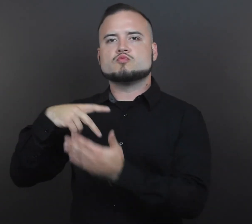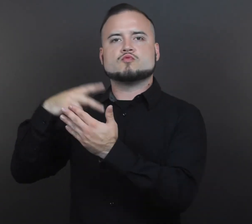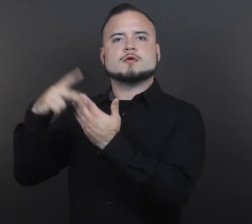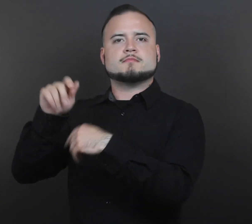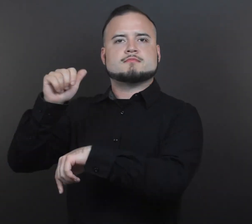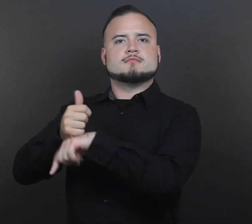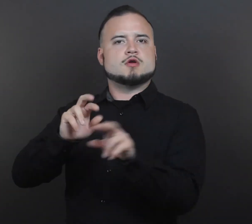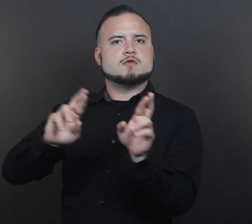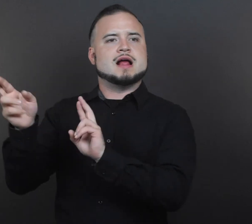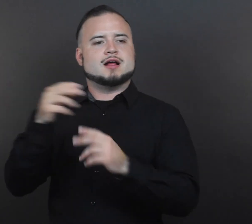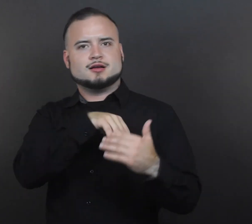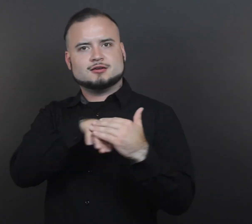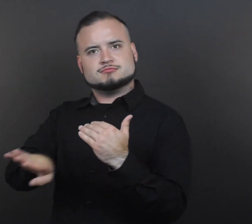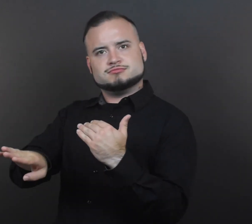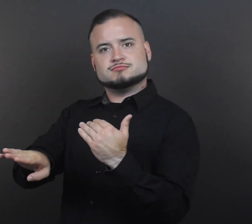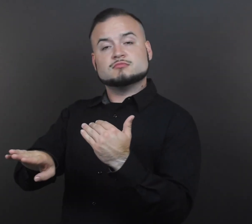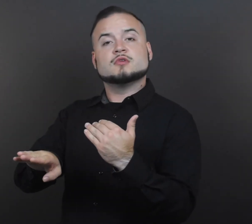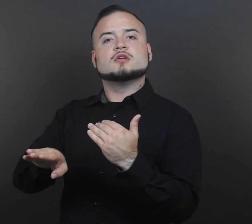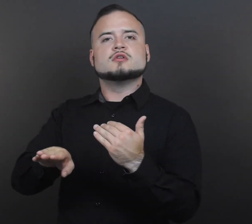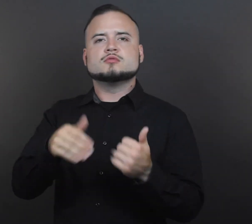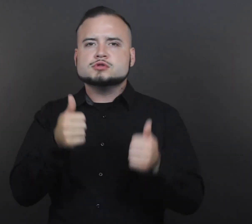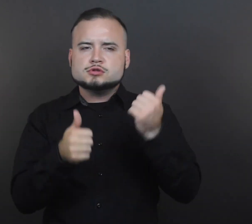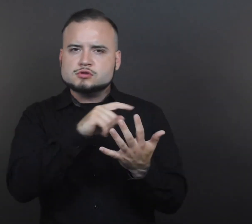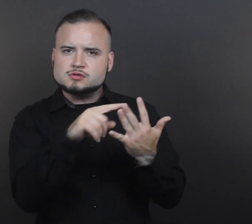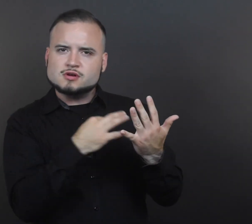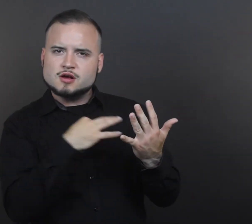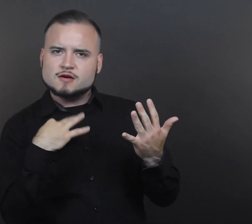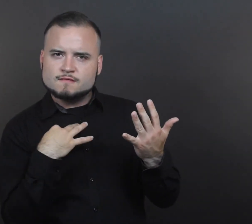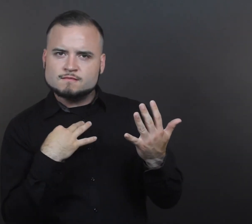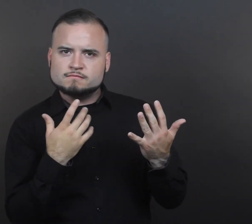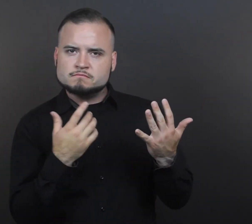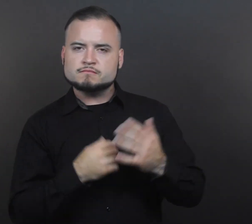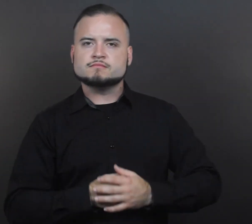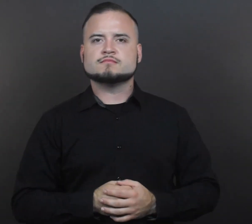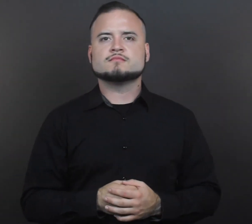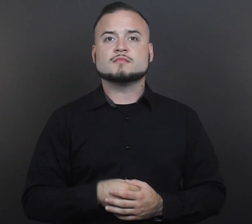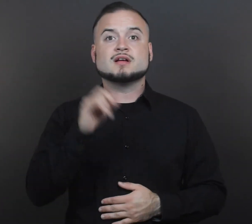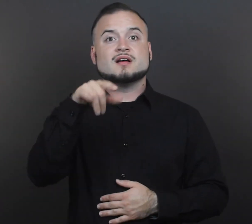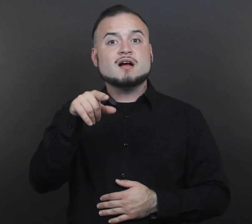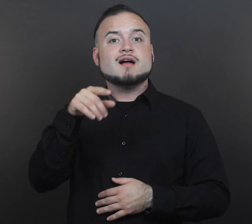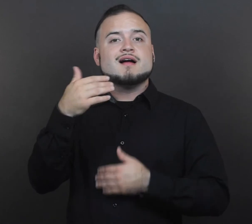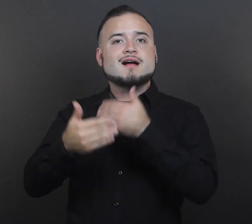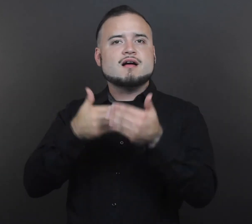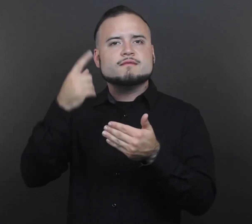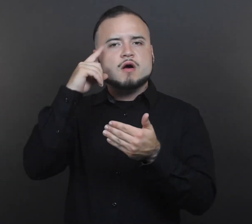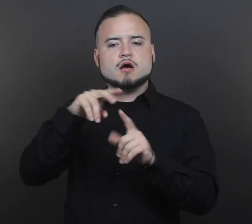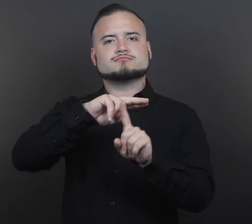there are two teaching licenses available for teachers working with students who are deaf,